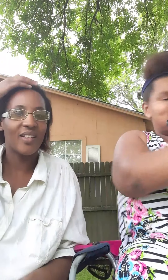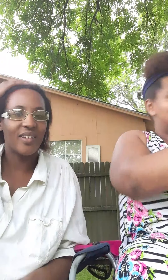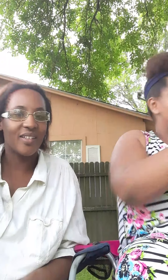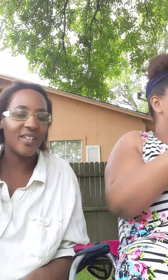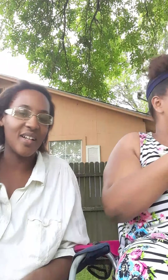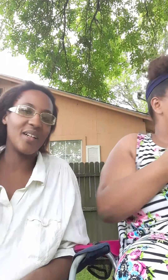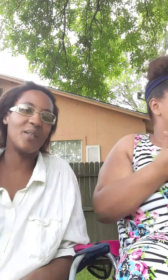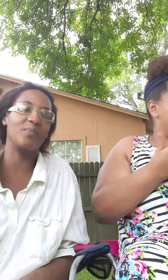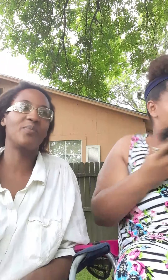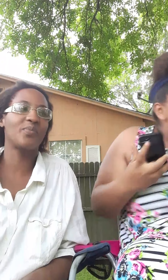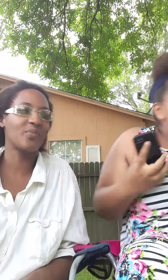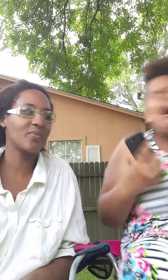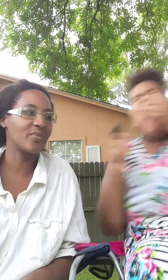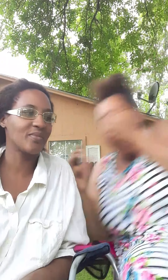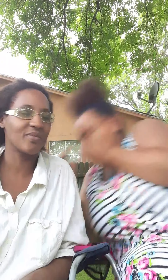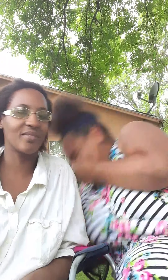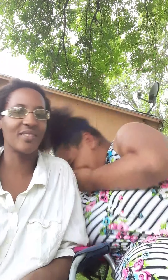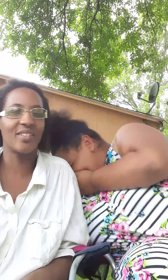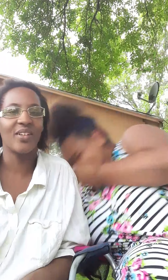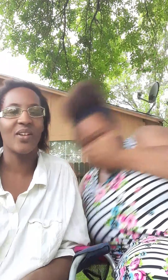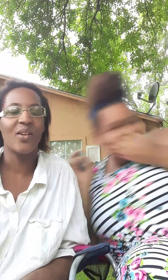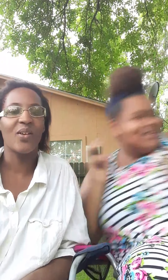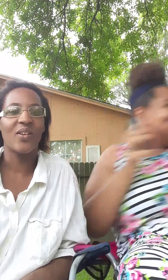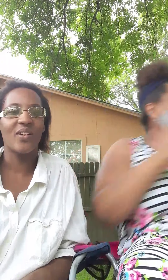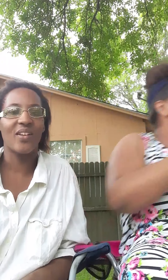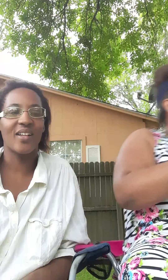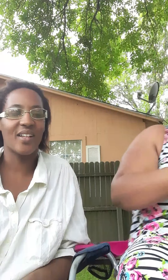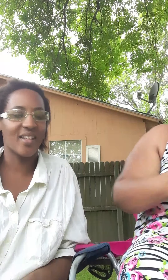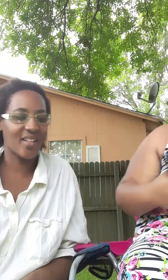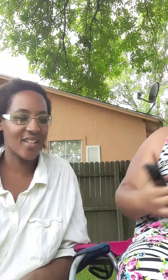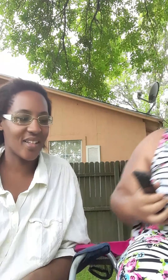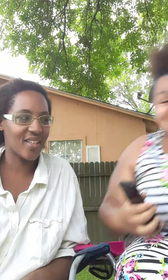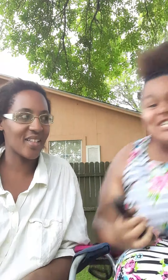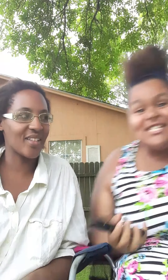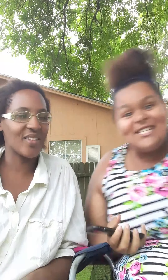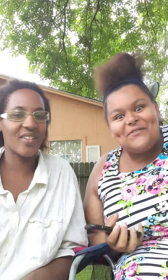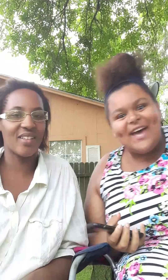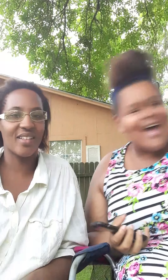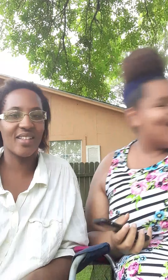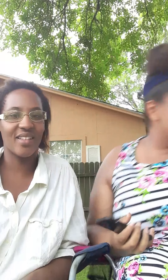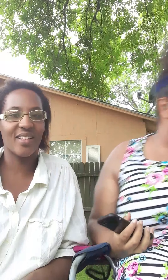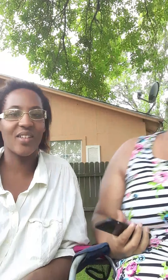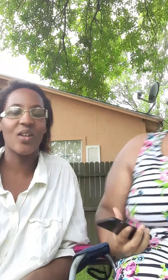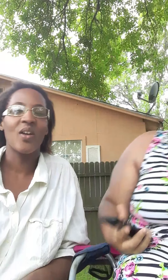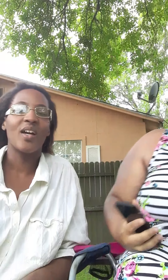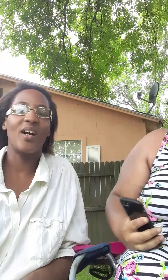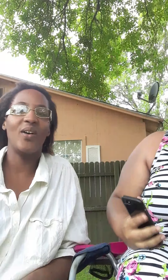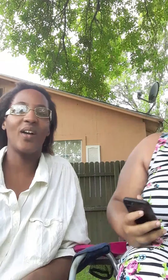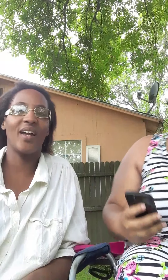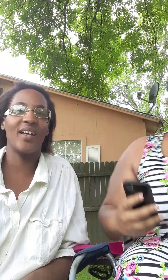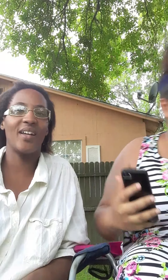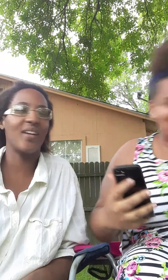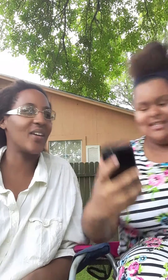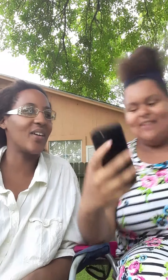right here um you okay she just fell are you okay okay okay right